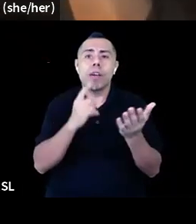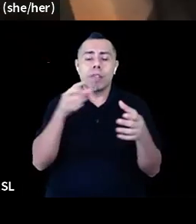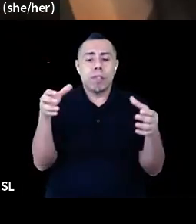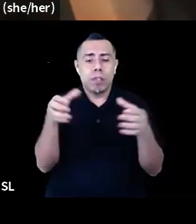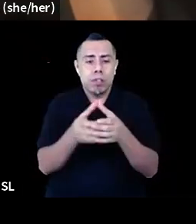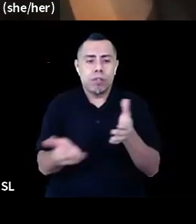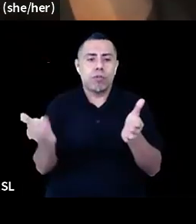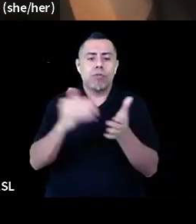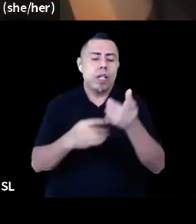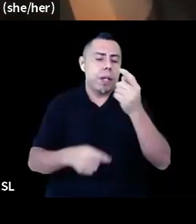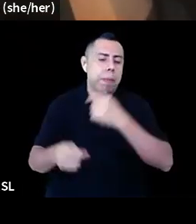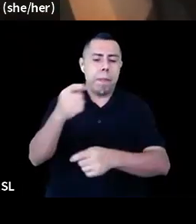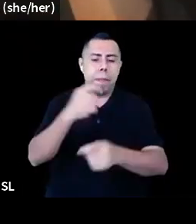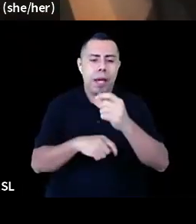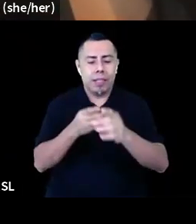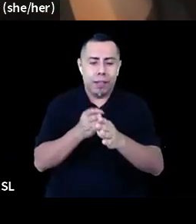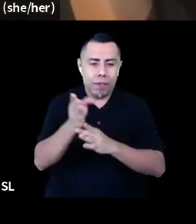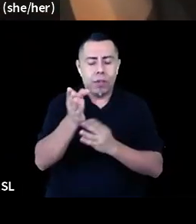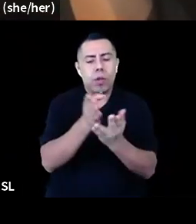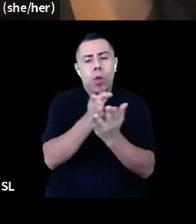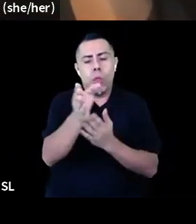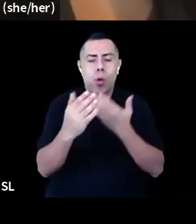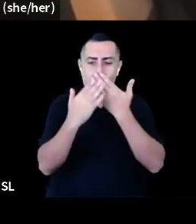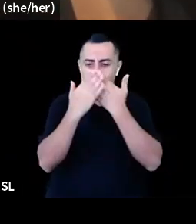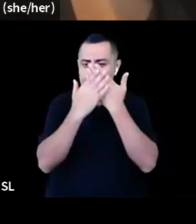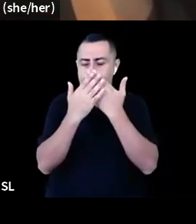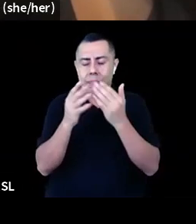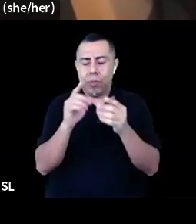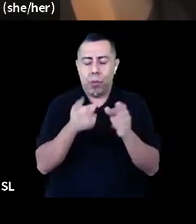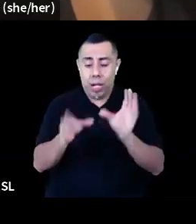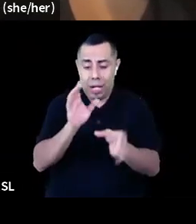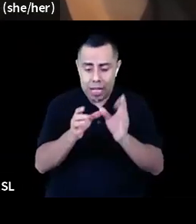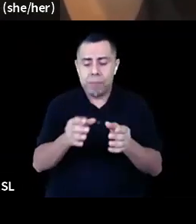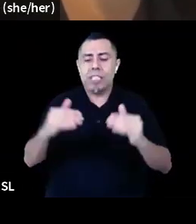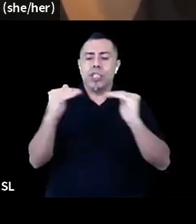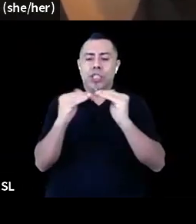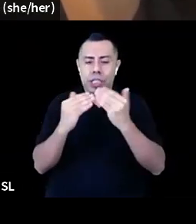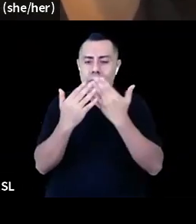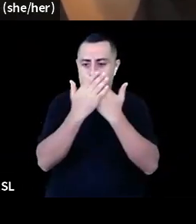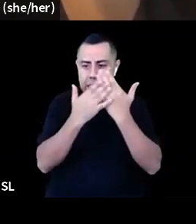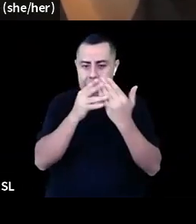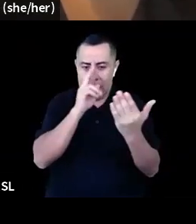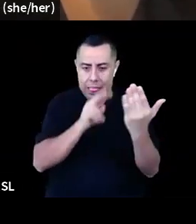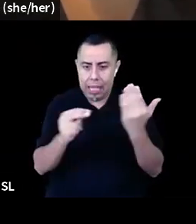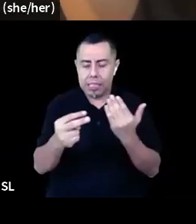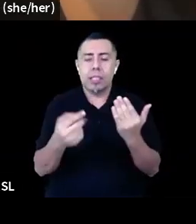lens. We do this through many different kinds of projects and we're here today to talk about our key project right now, Green New Theatre.